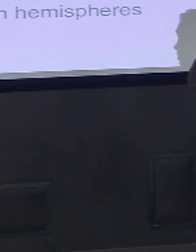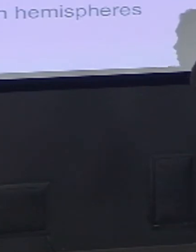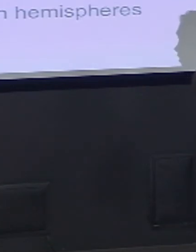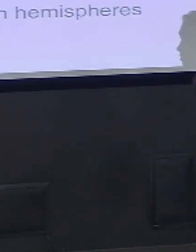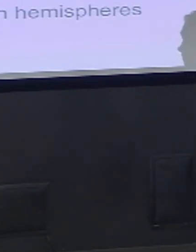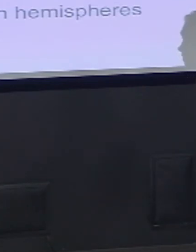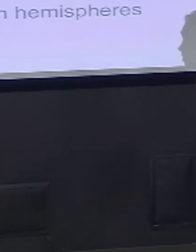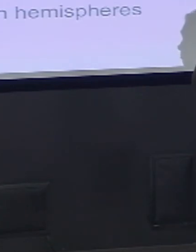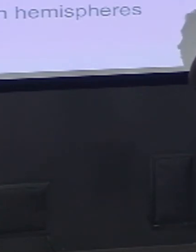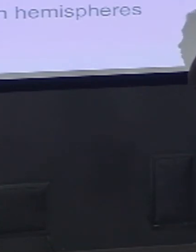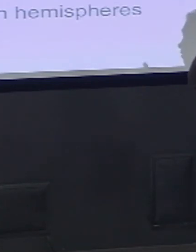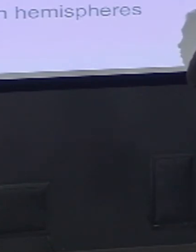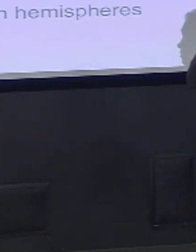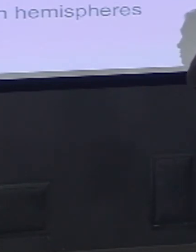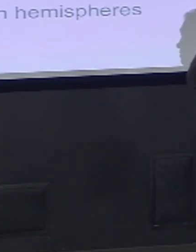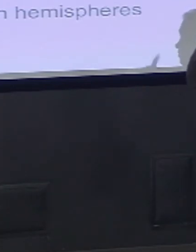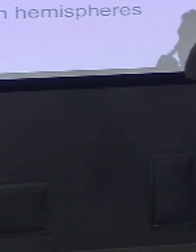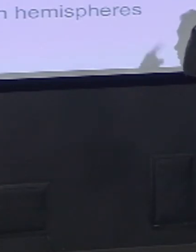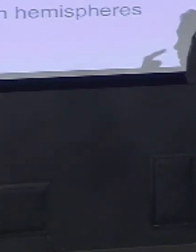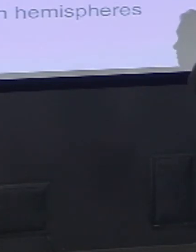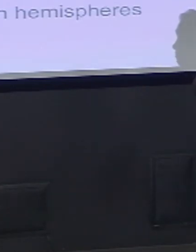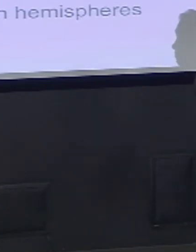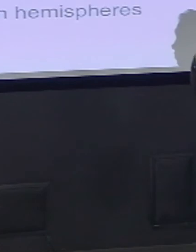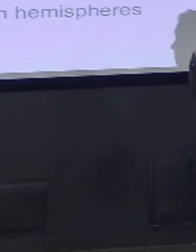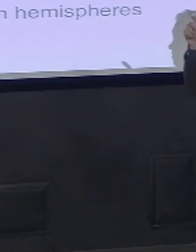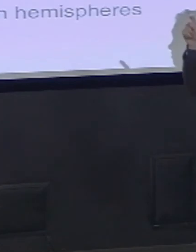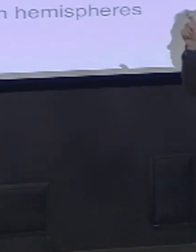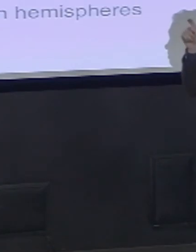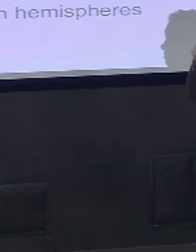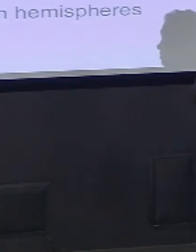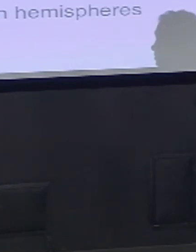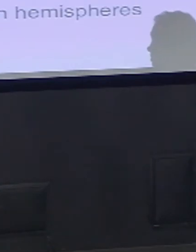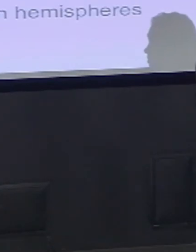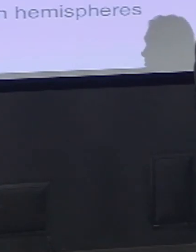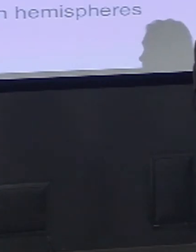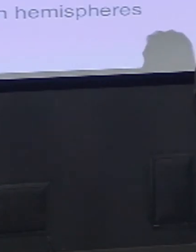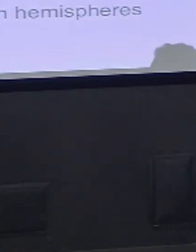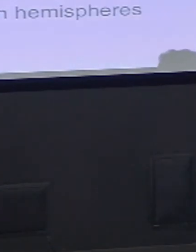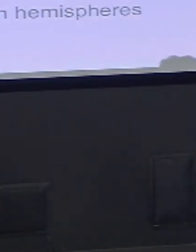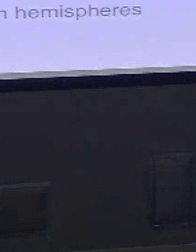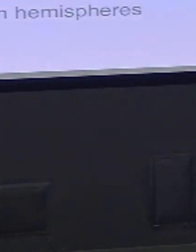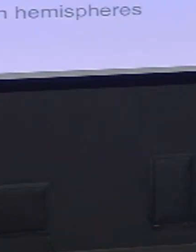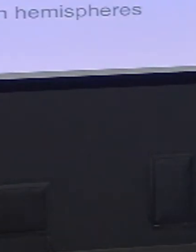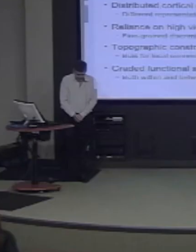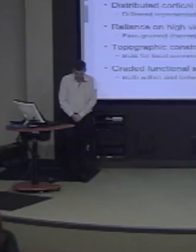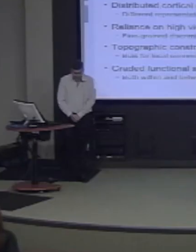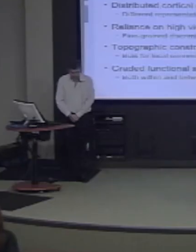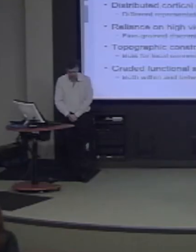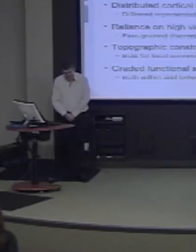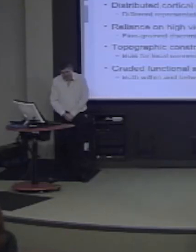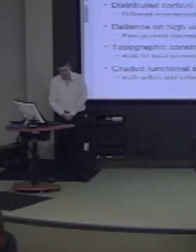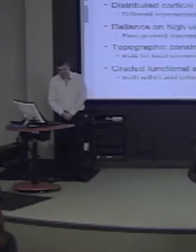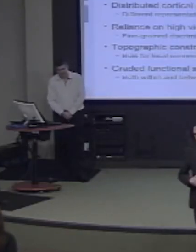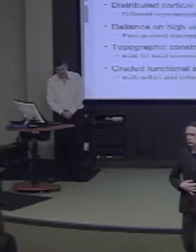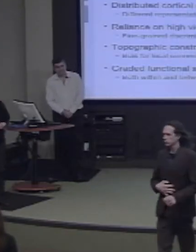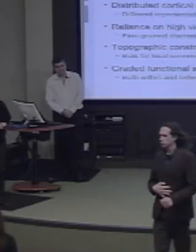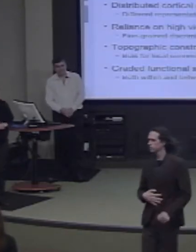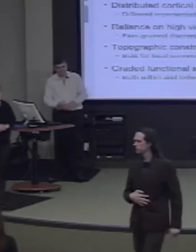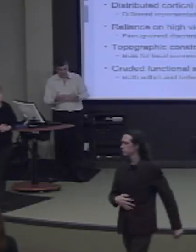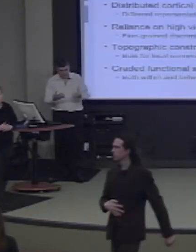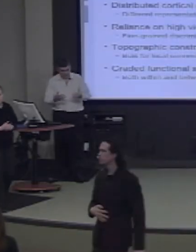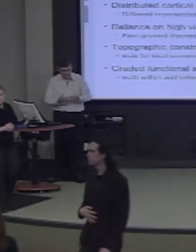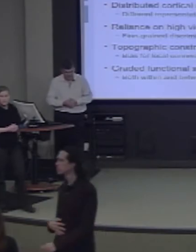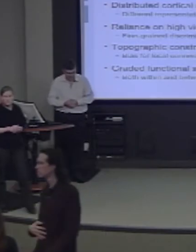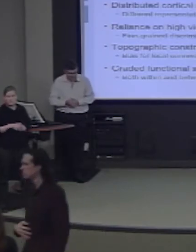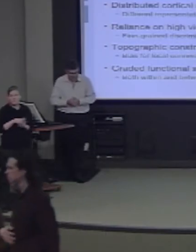script representation would then not develop that sort of lateralization for facial processing? Very good question. We actually